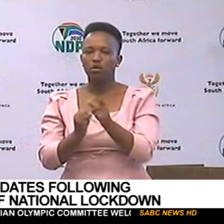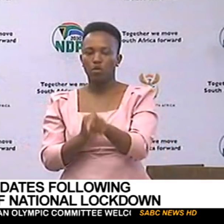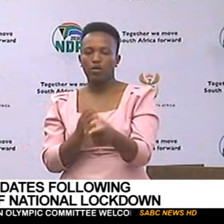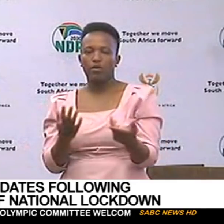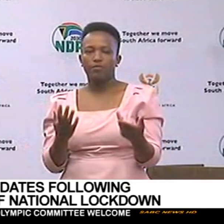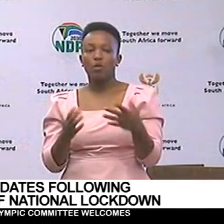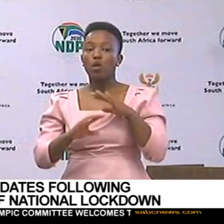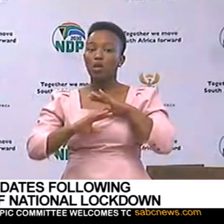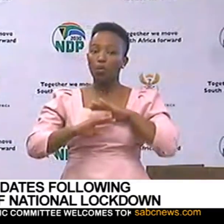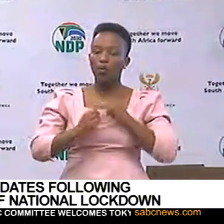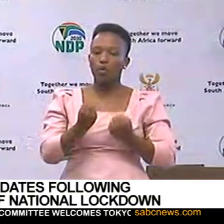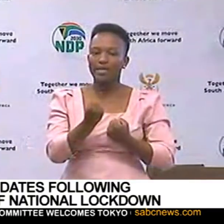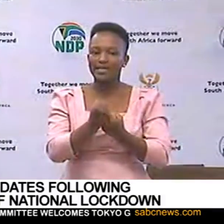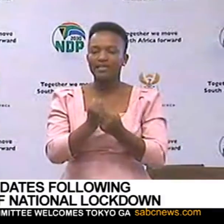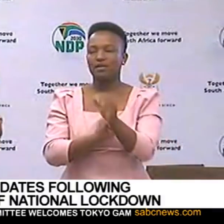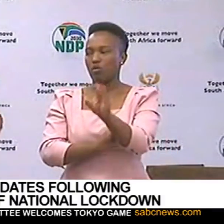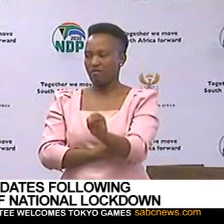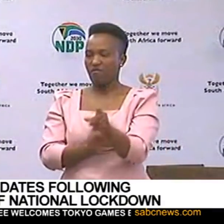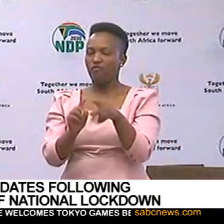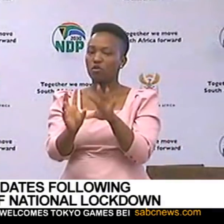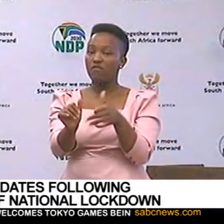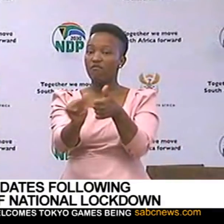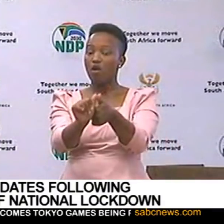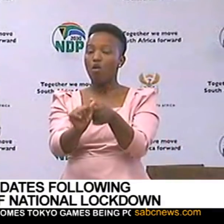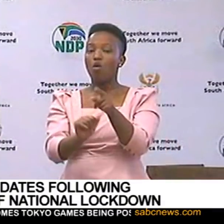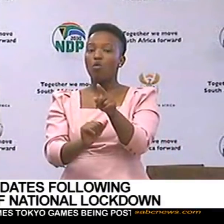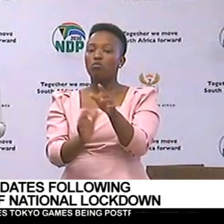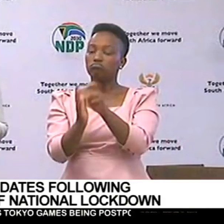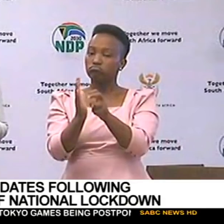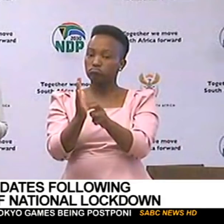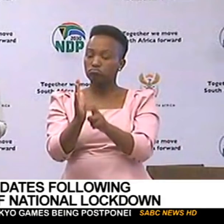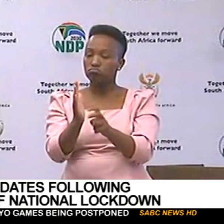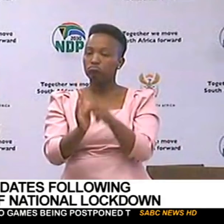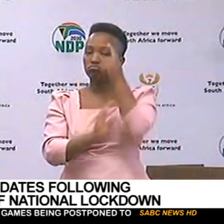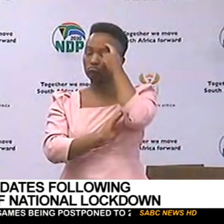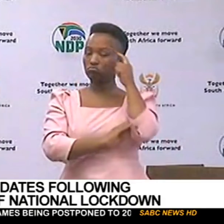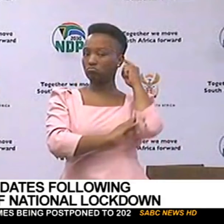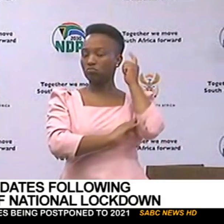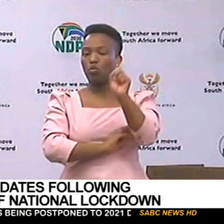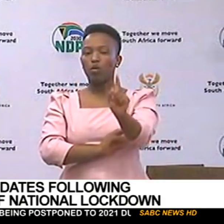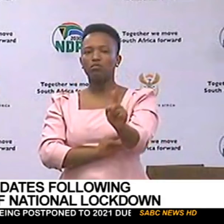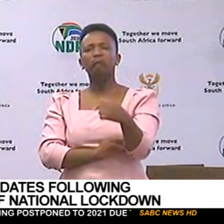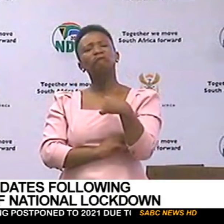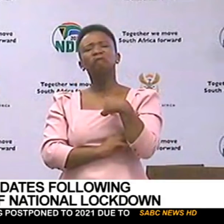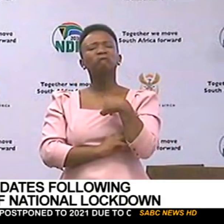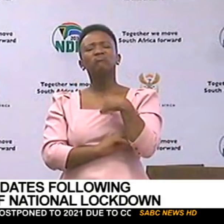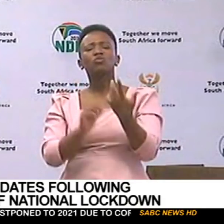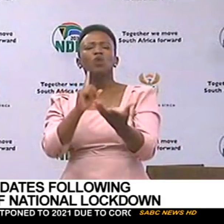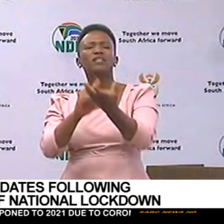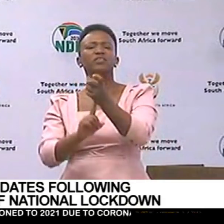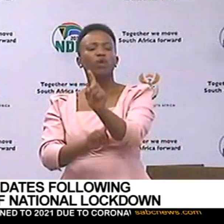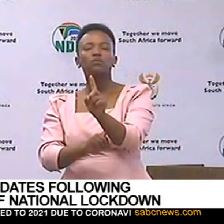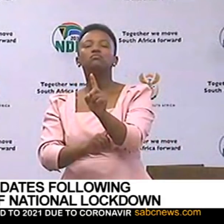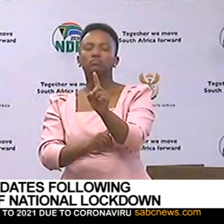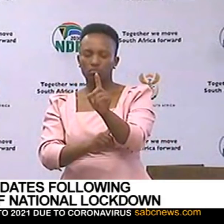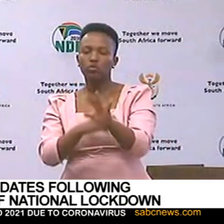providing that relief, it has to be done in accordance with the law, taking into consideration what is it that we want to achieve, but